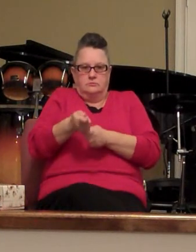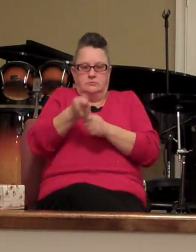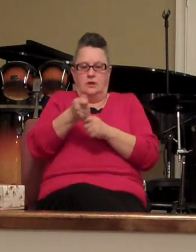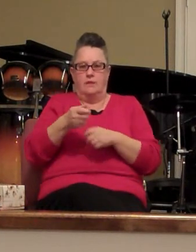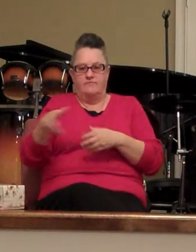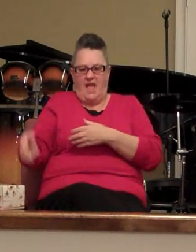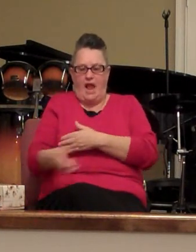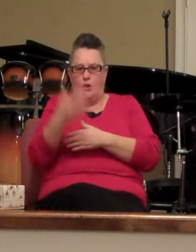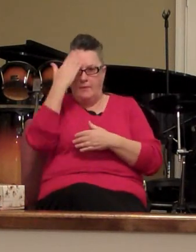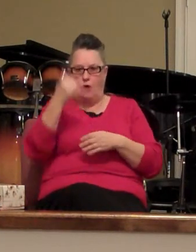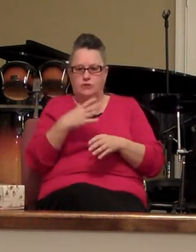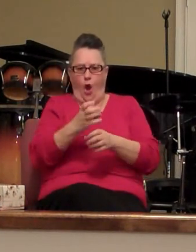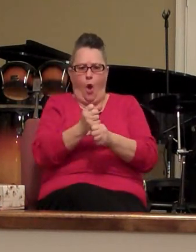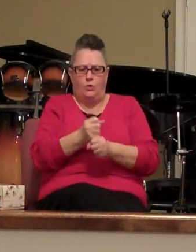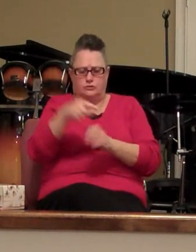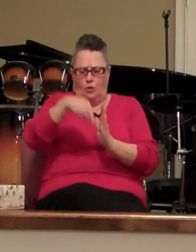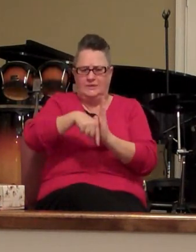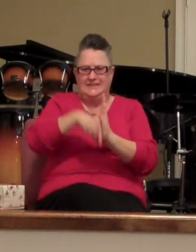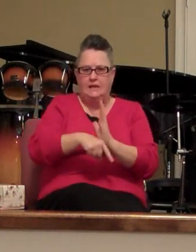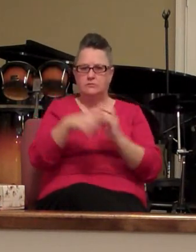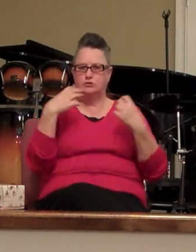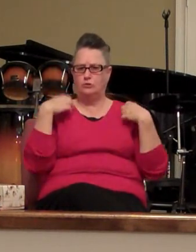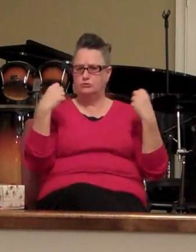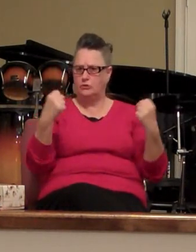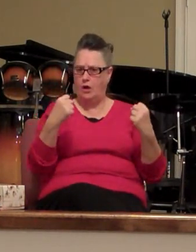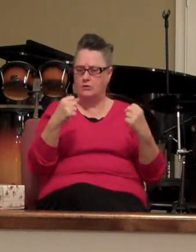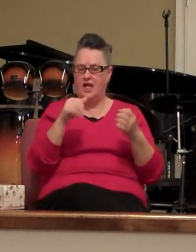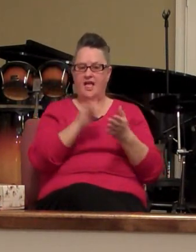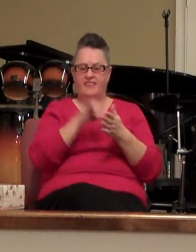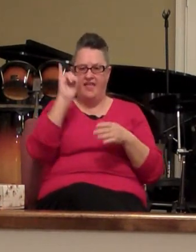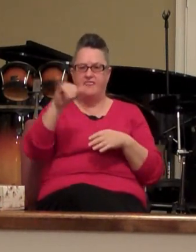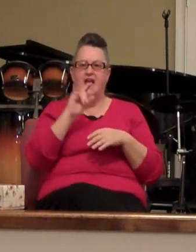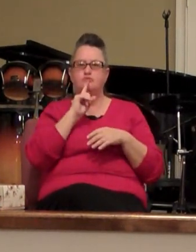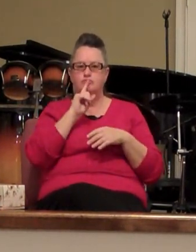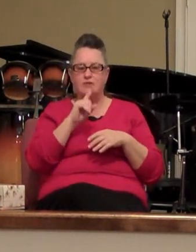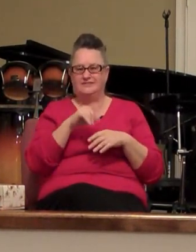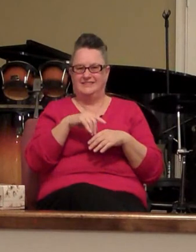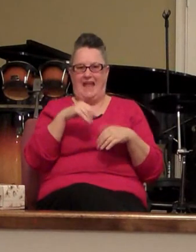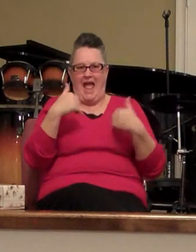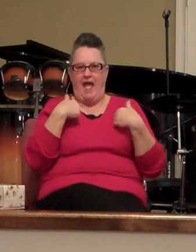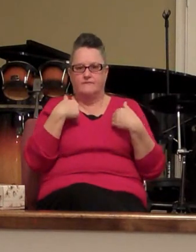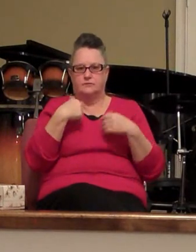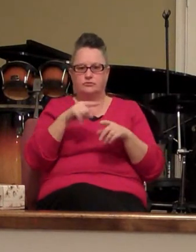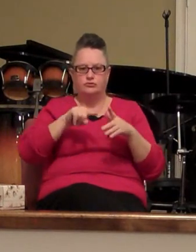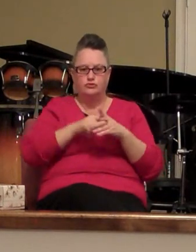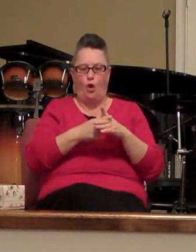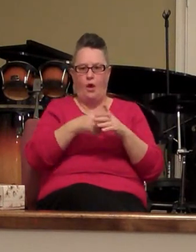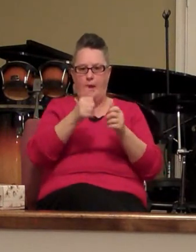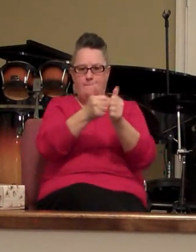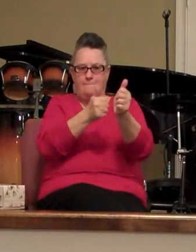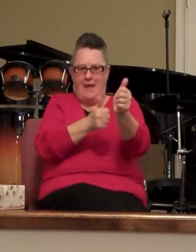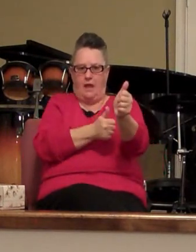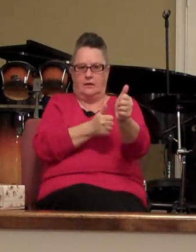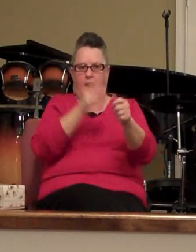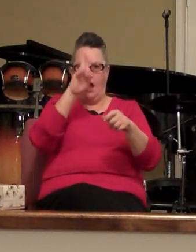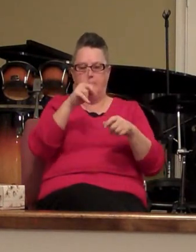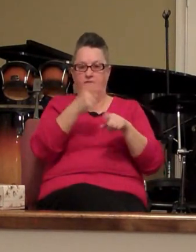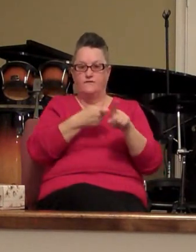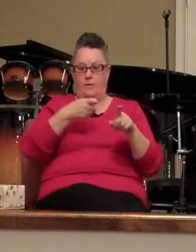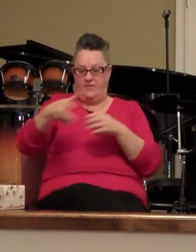so deep and so strong that they literally have to start backing up from the anchors spot